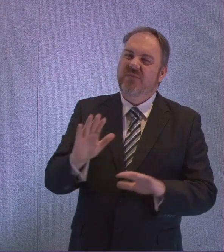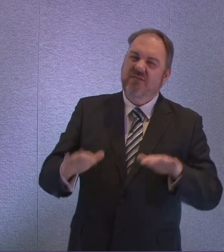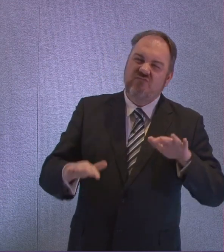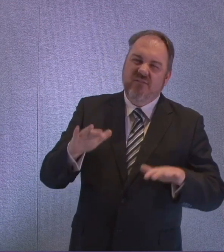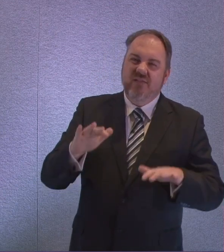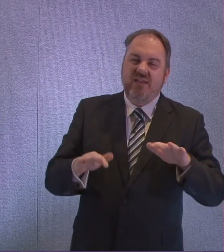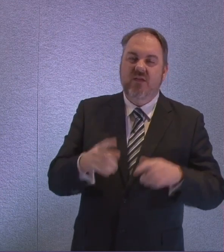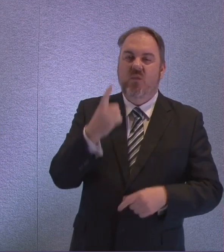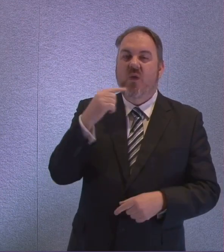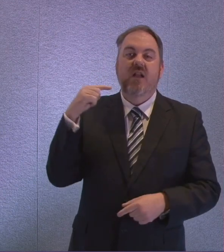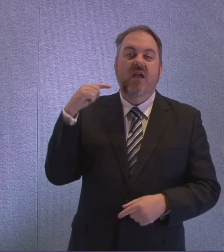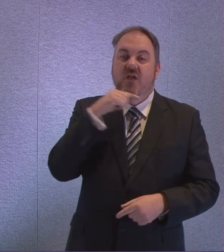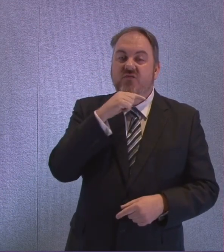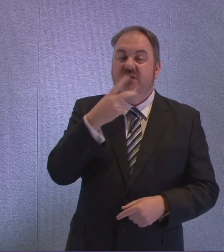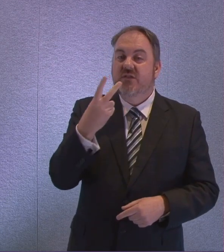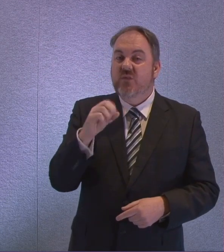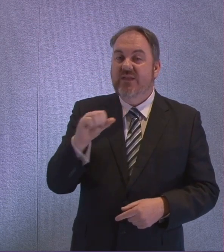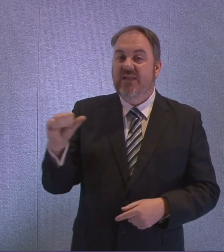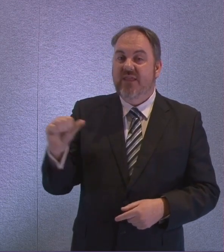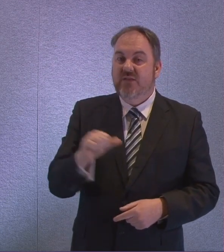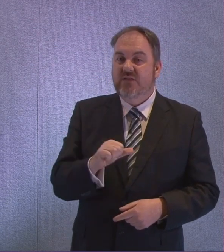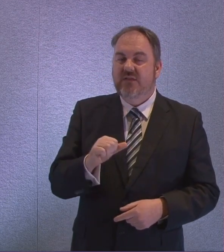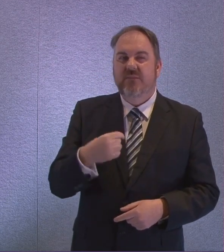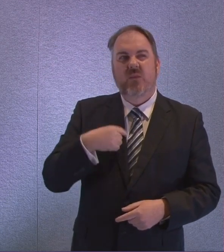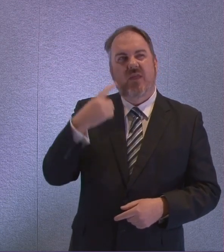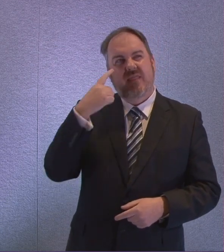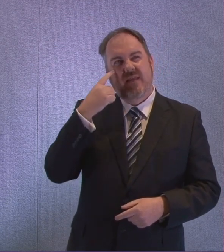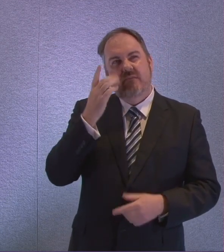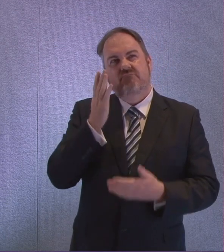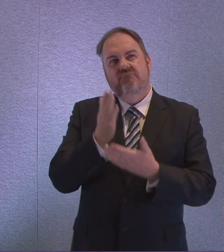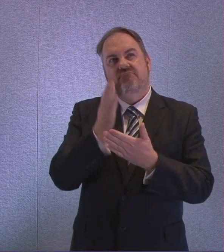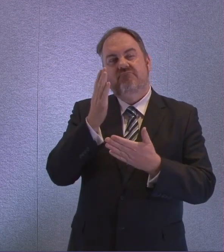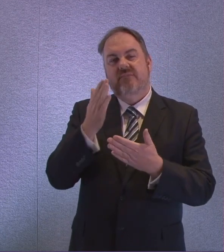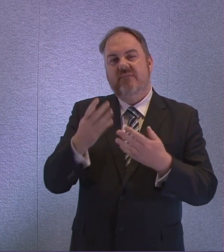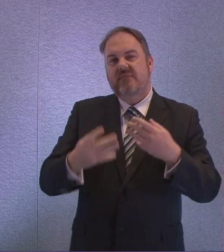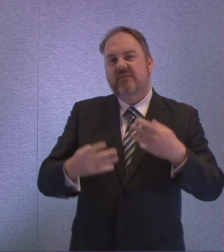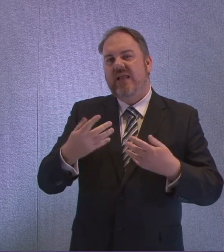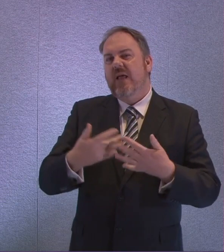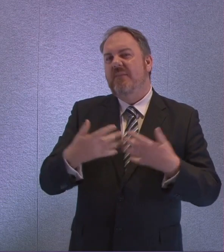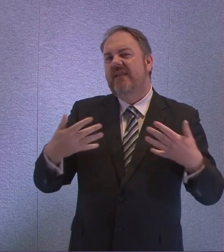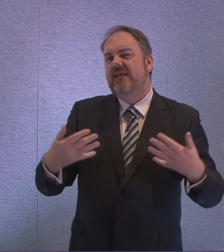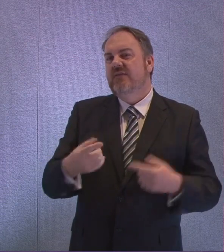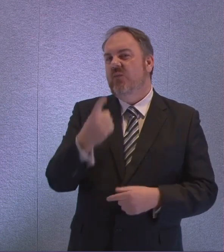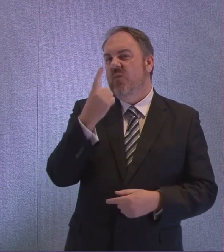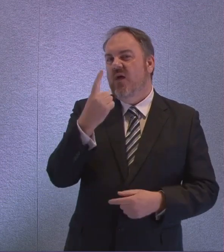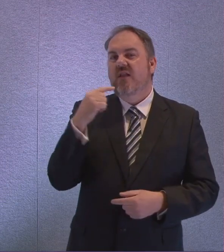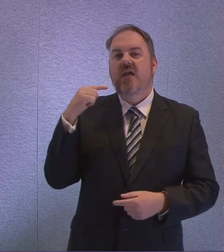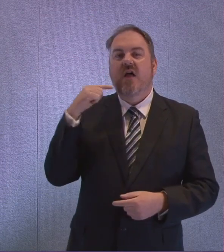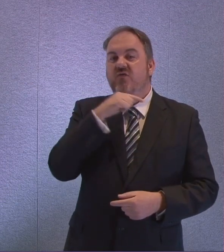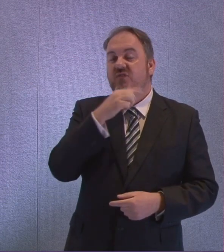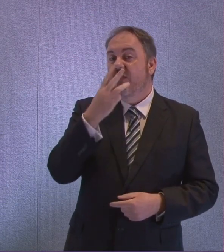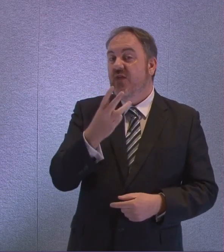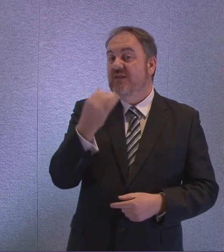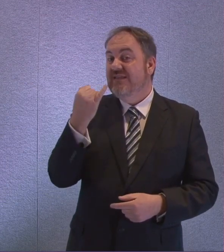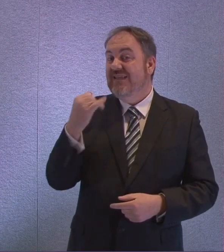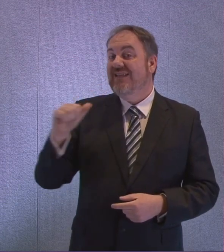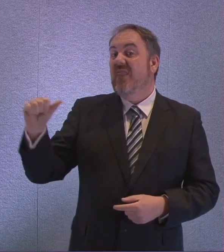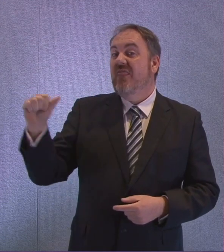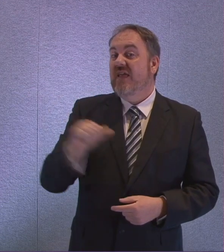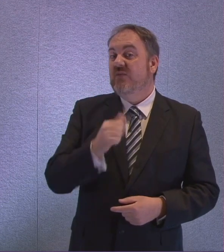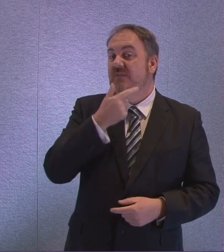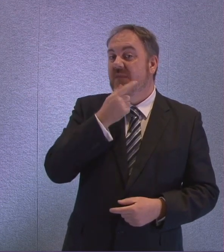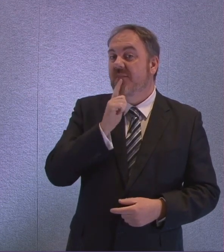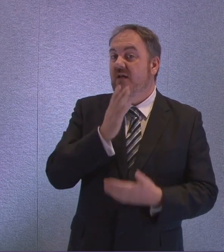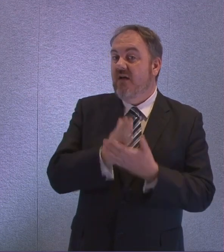figure that is the final one is 136,000. That's after some further discussions with doctors. They have